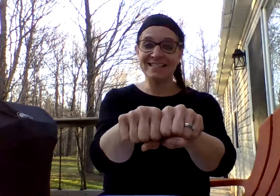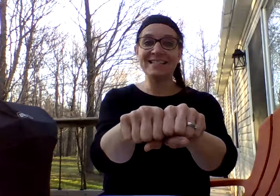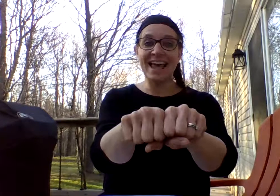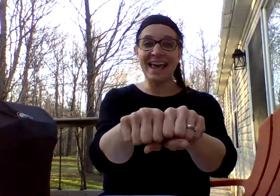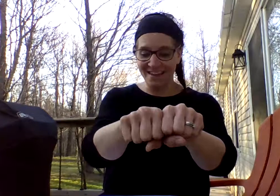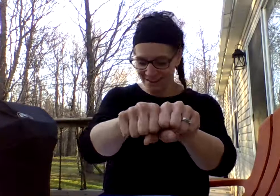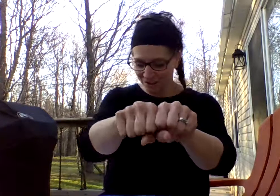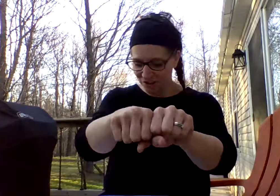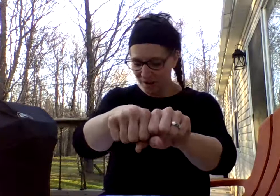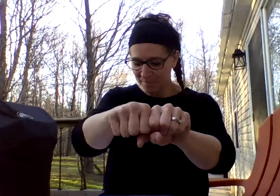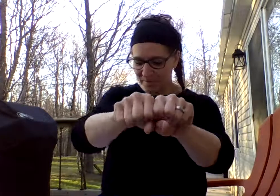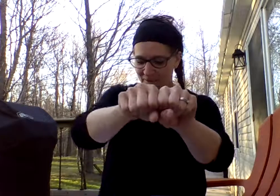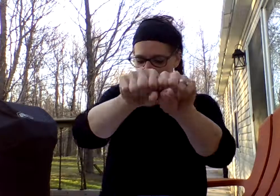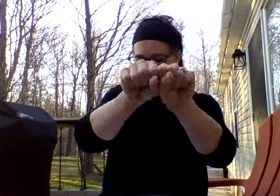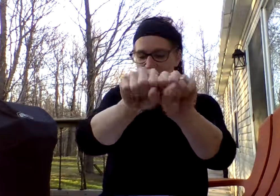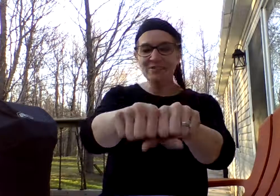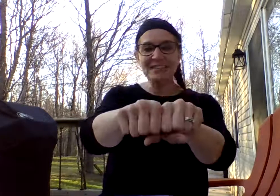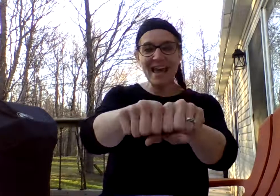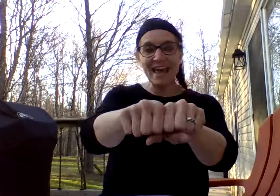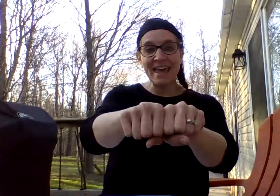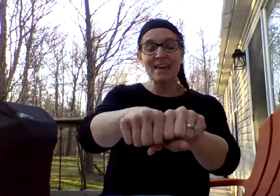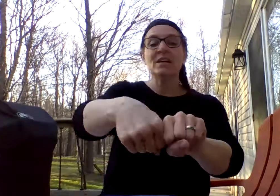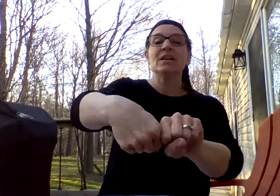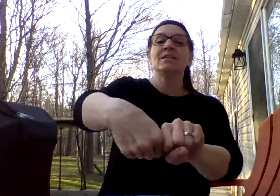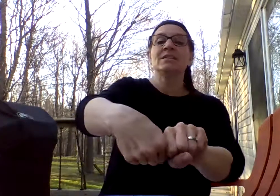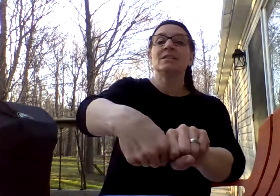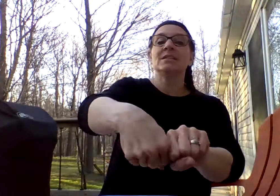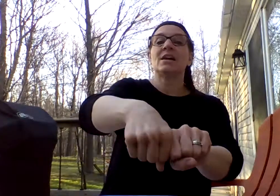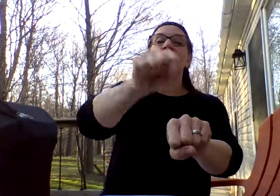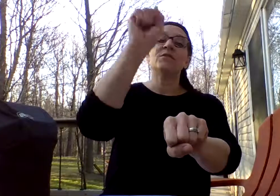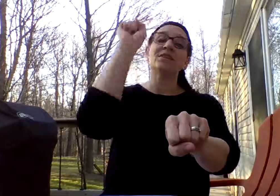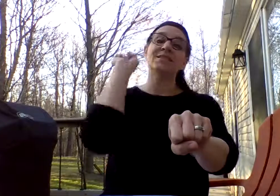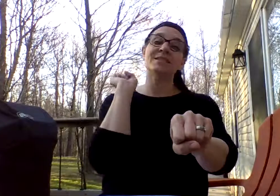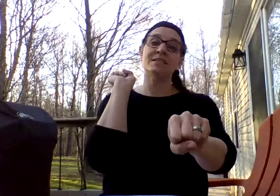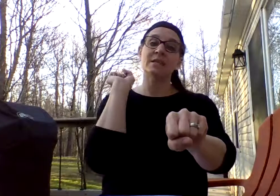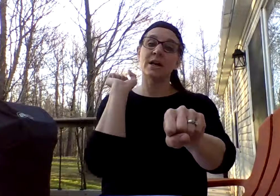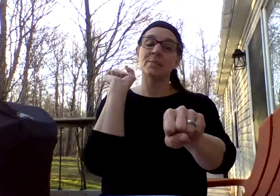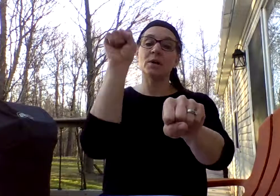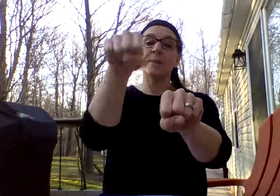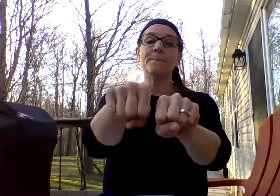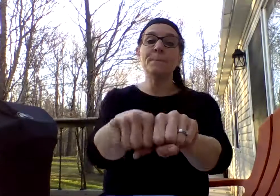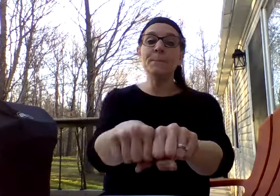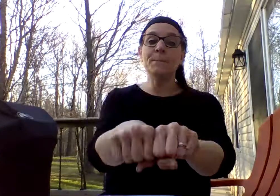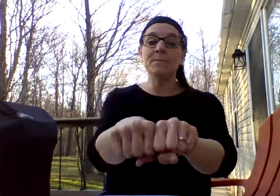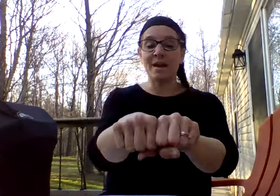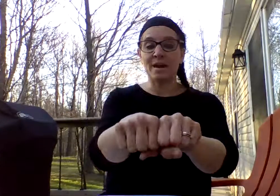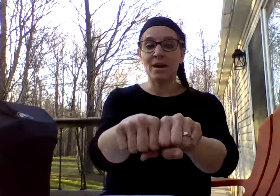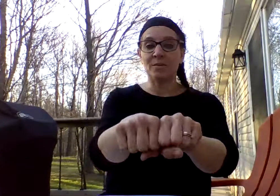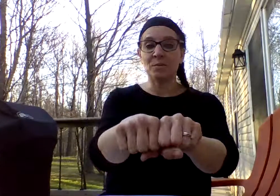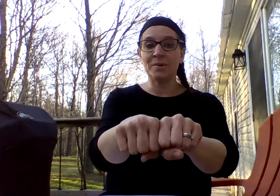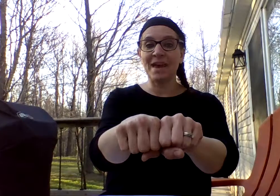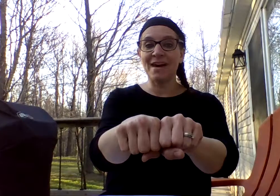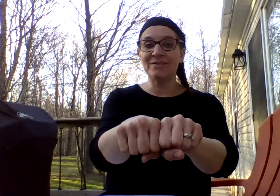Say. Good job. We have say. Take off the S and put a M there. What do we have?